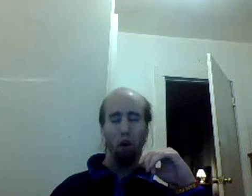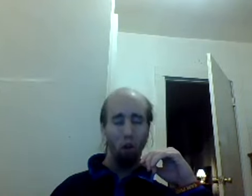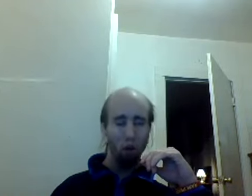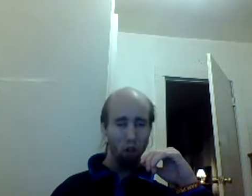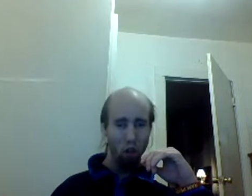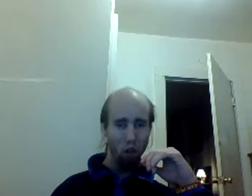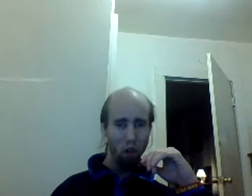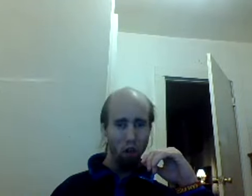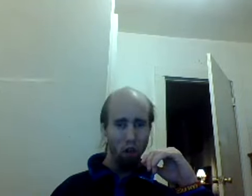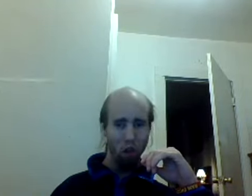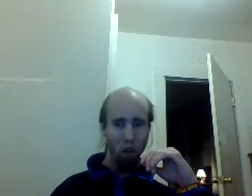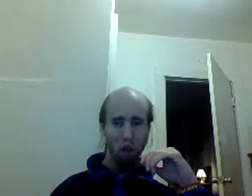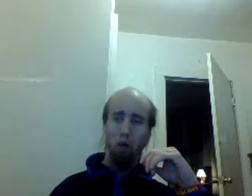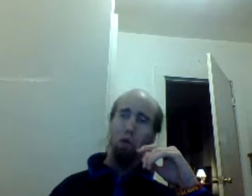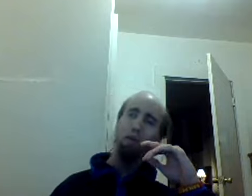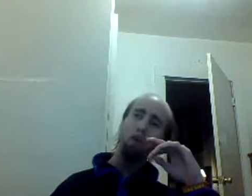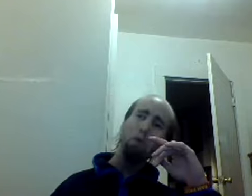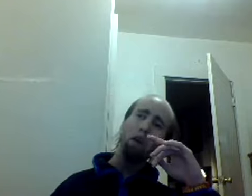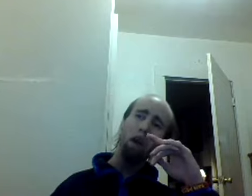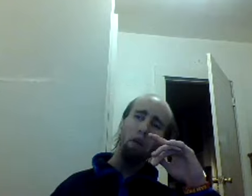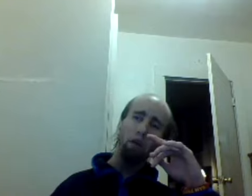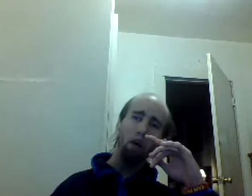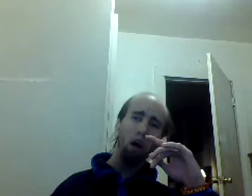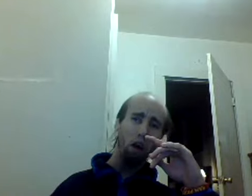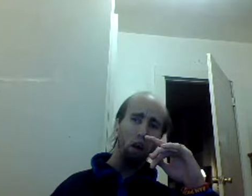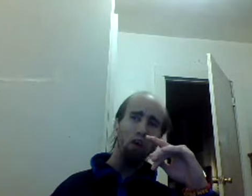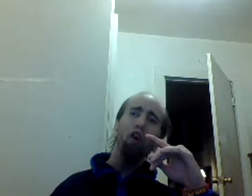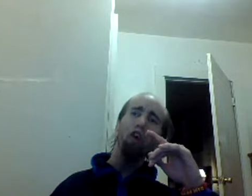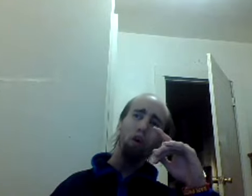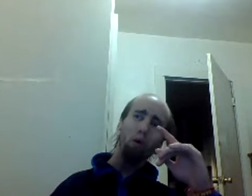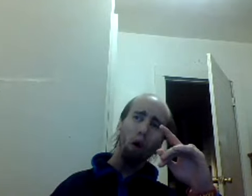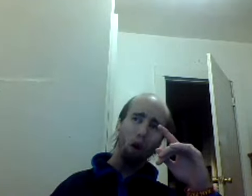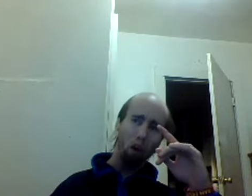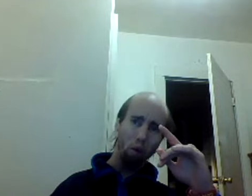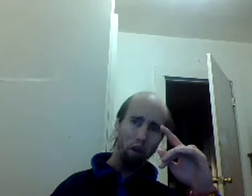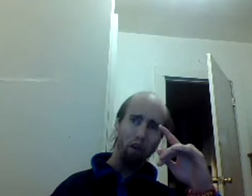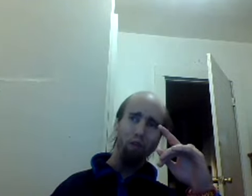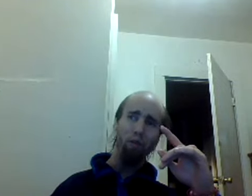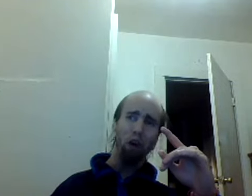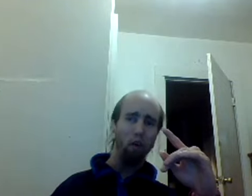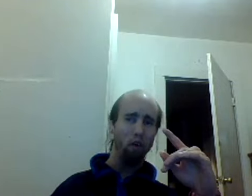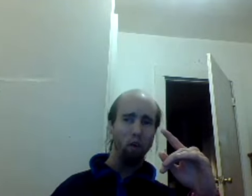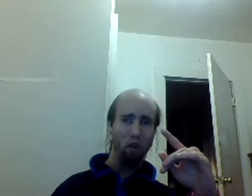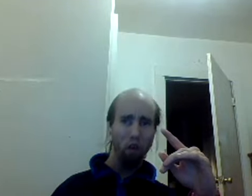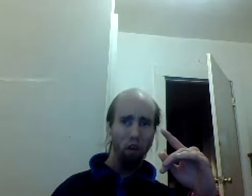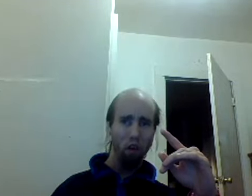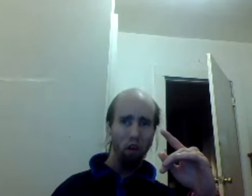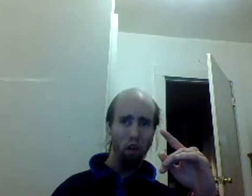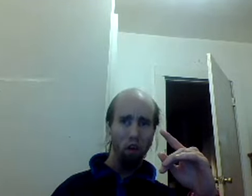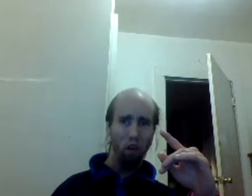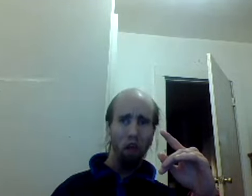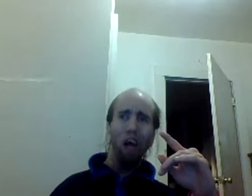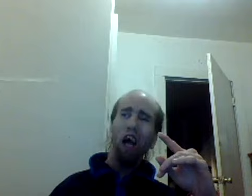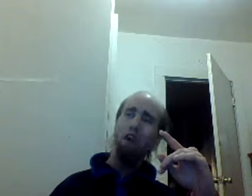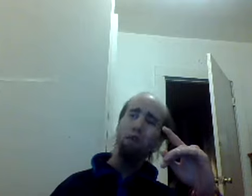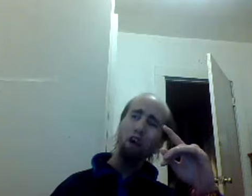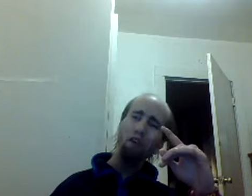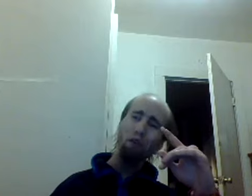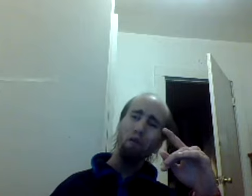down the road but somewhere down the line you are going to fail and it's because